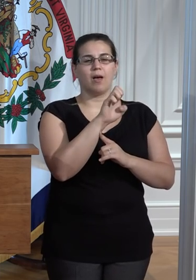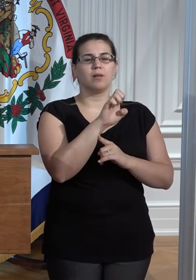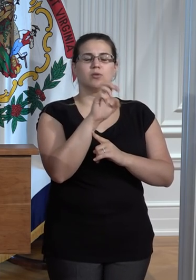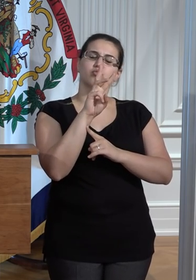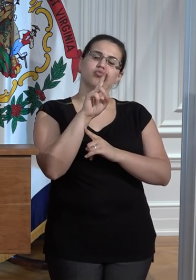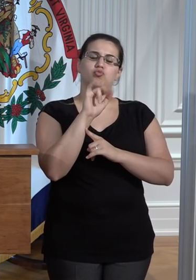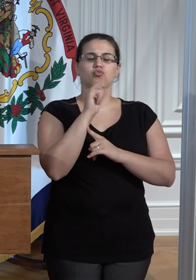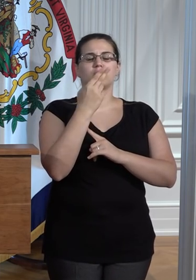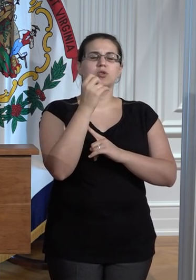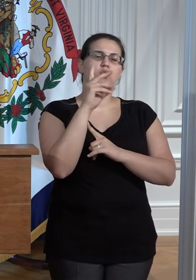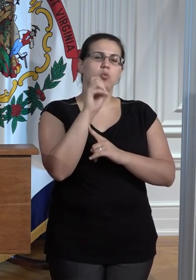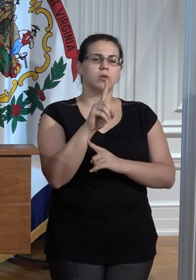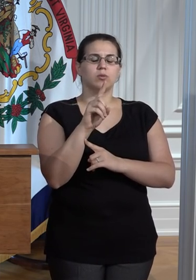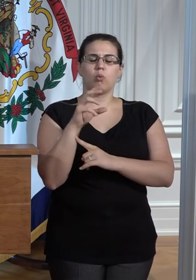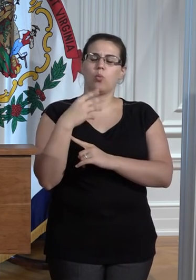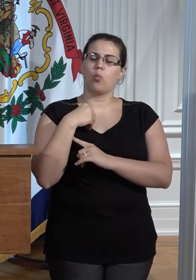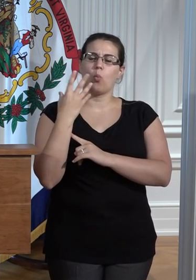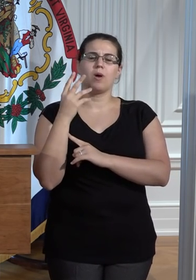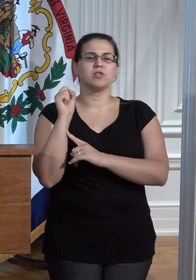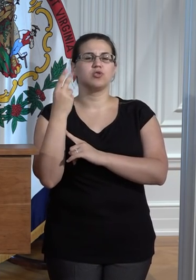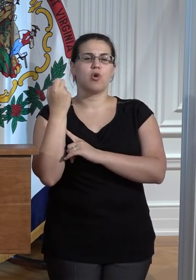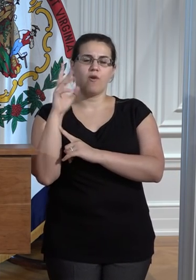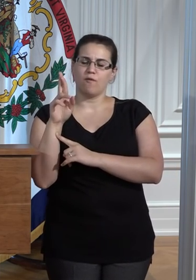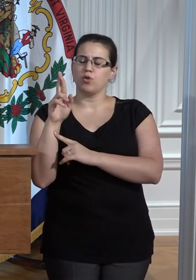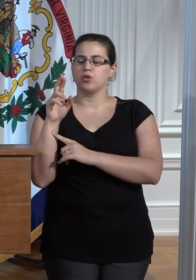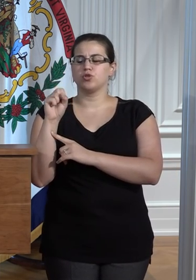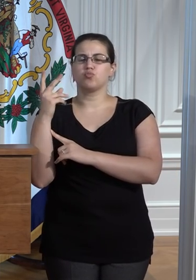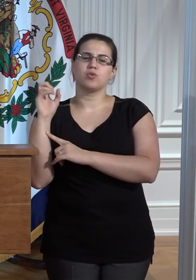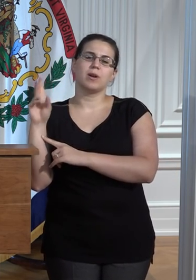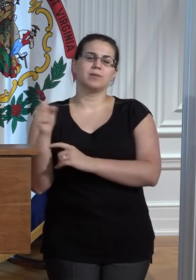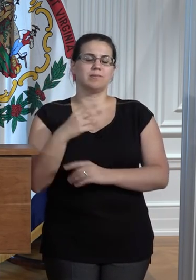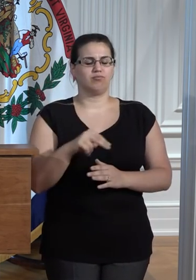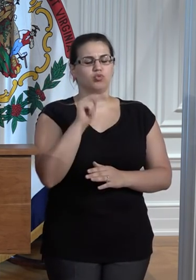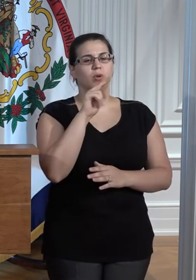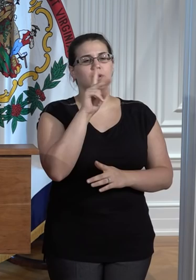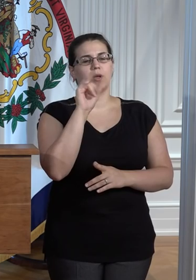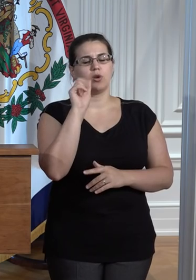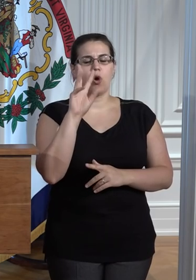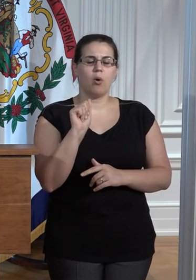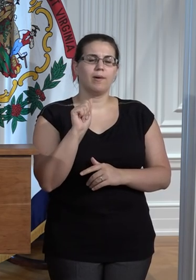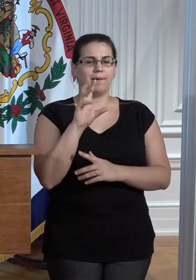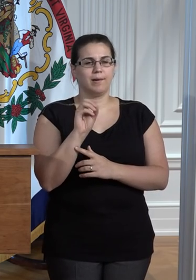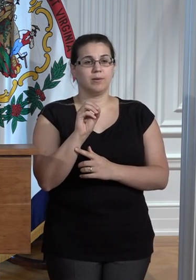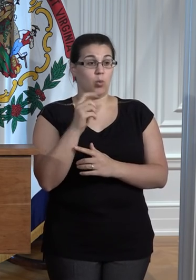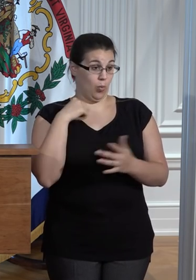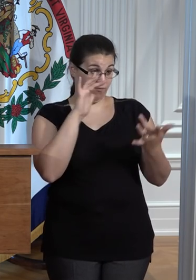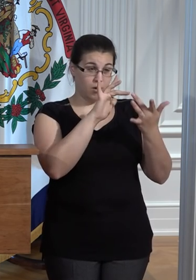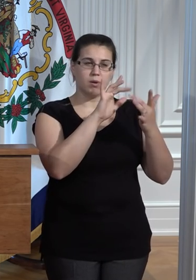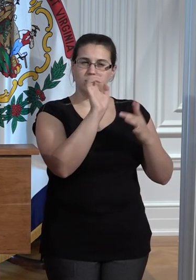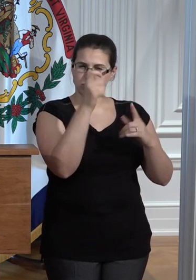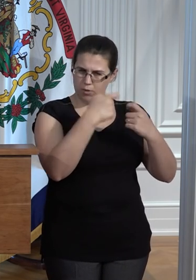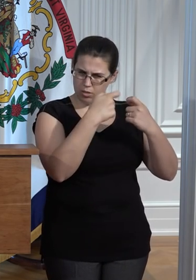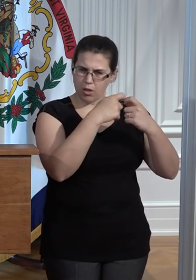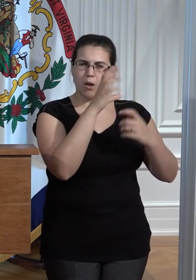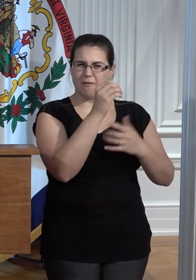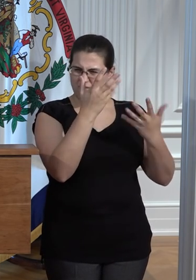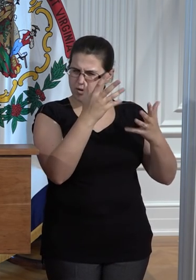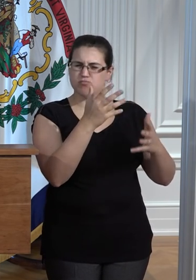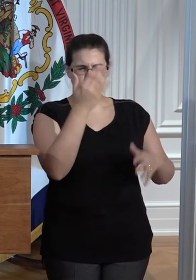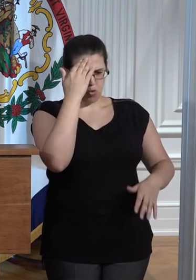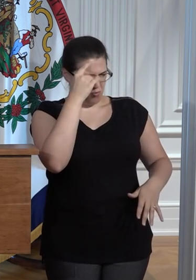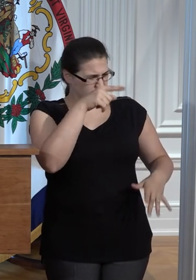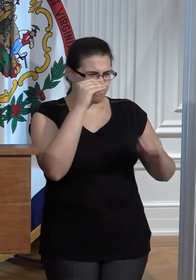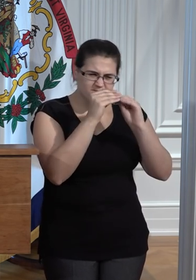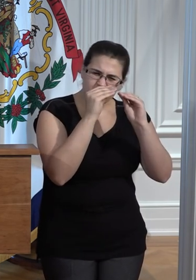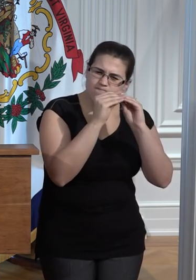Springs, and northern Kanawha County. We have been in contact with our electric companies and know that they are working hard to restore